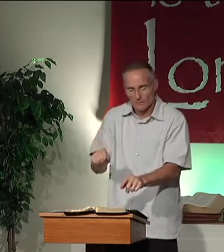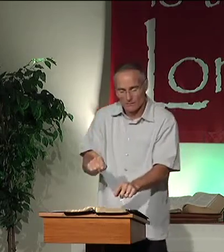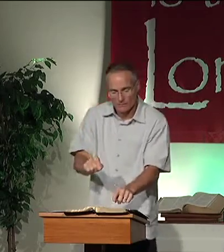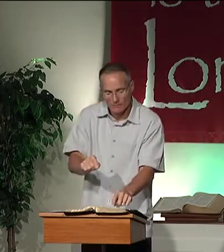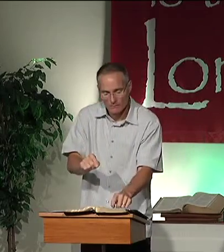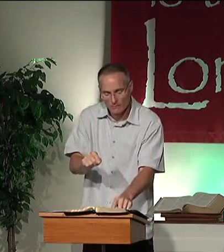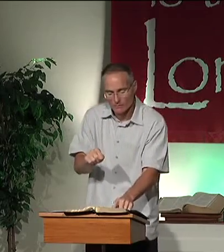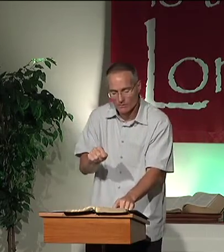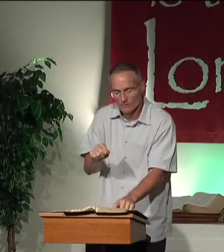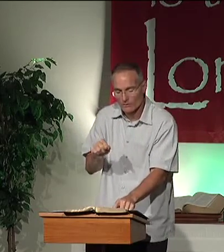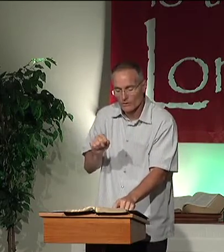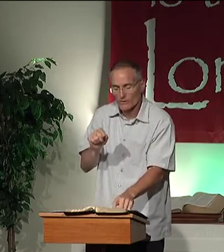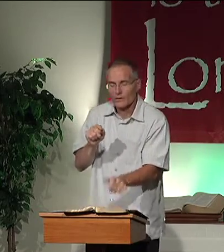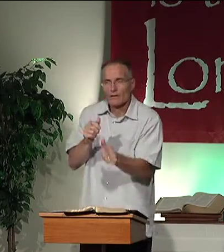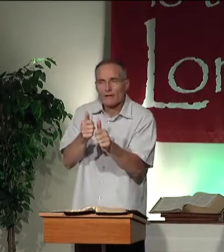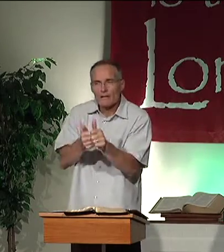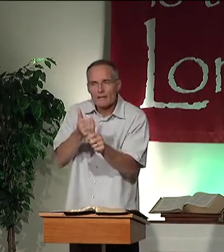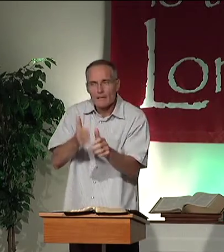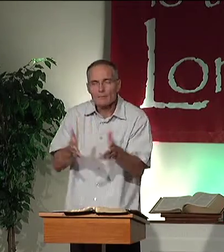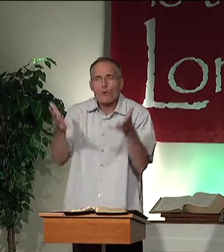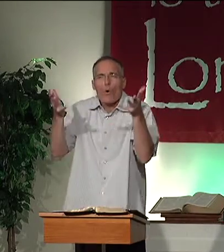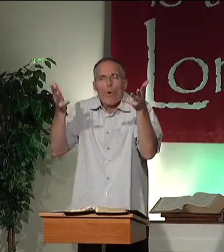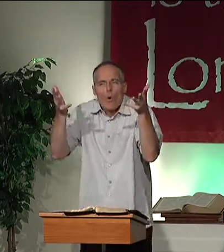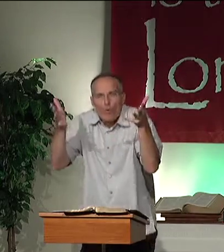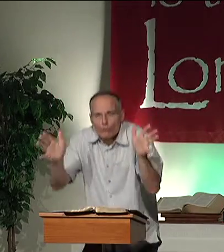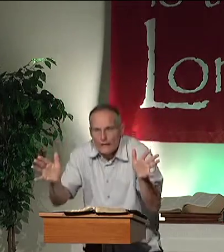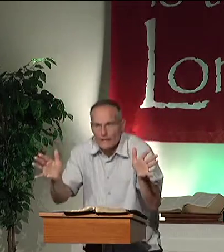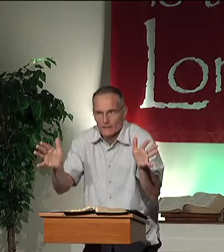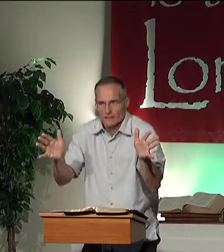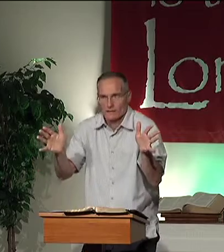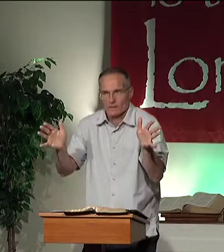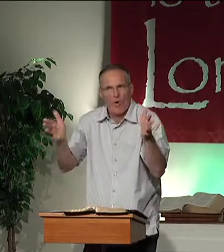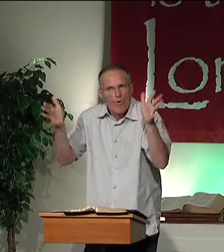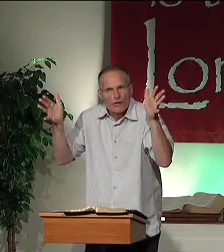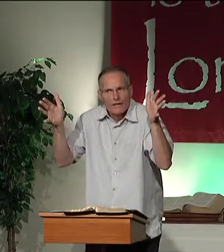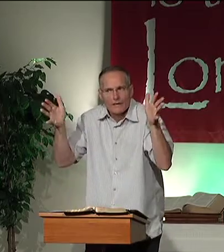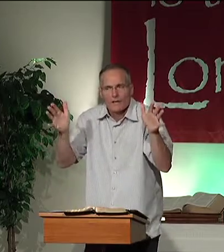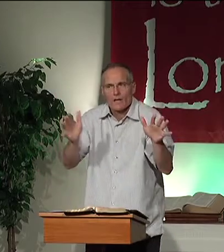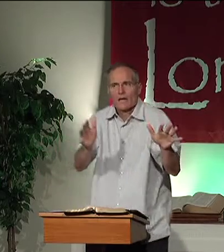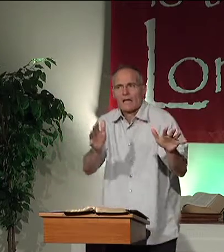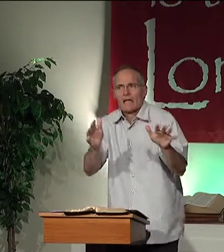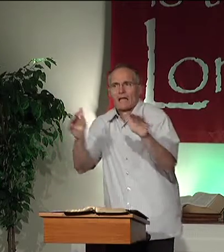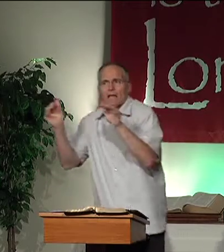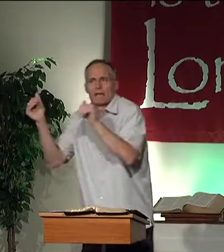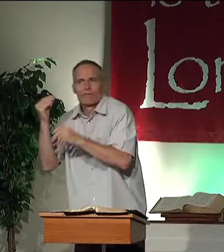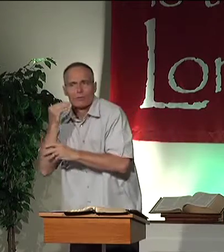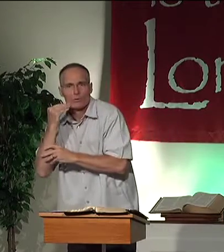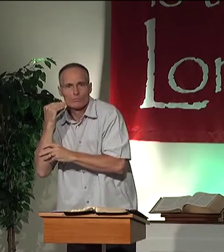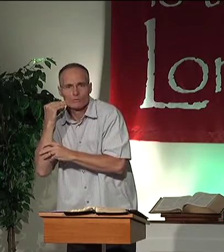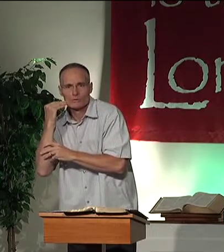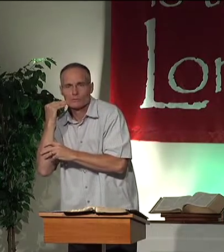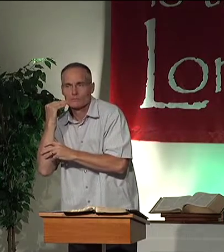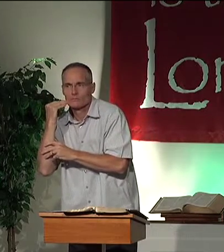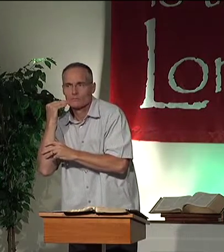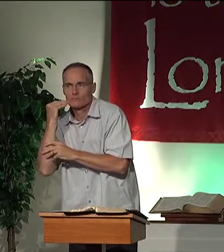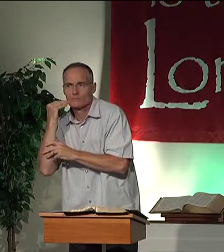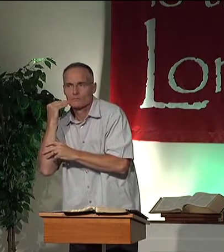And you need to understand something. The disciples had already left their homes.